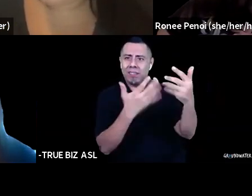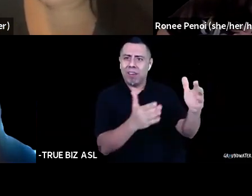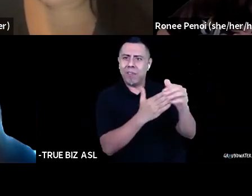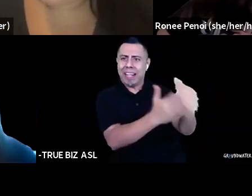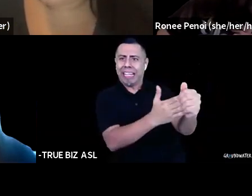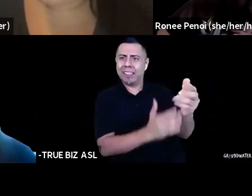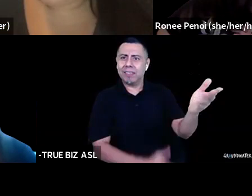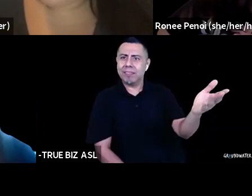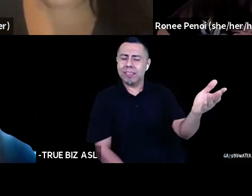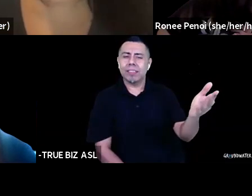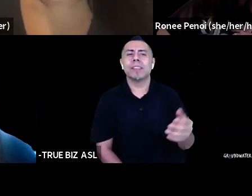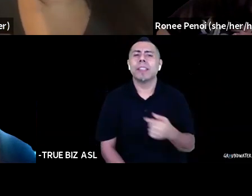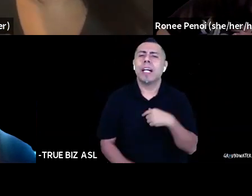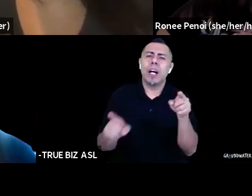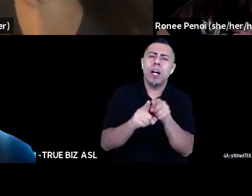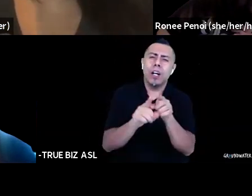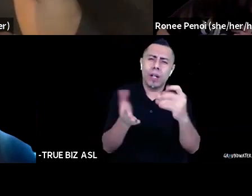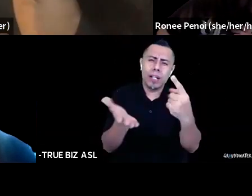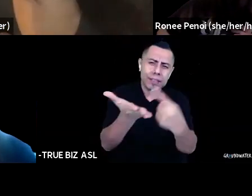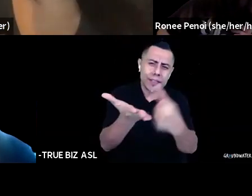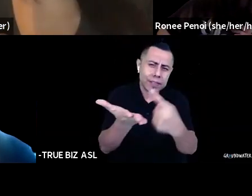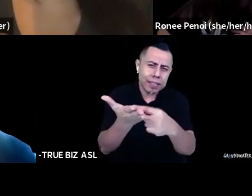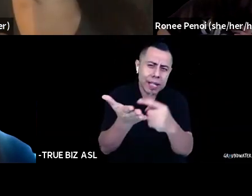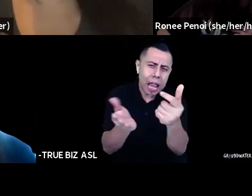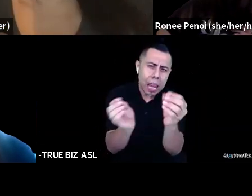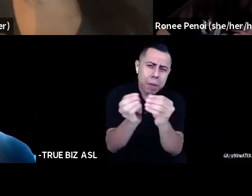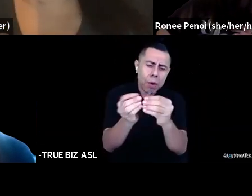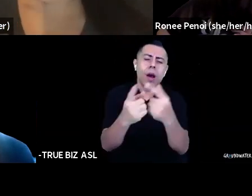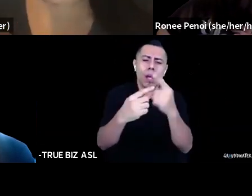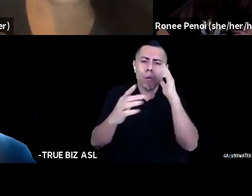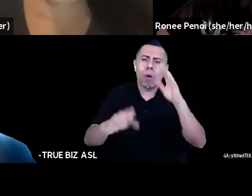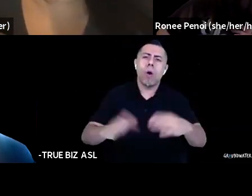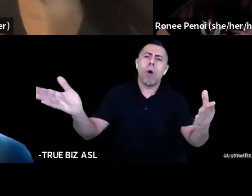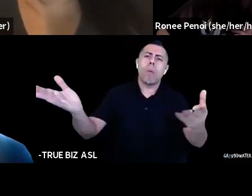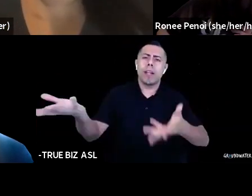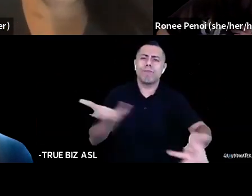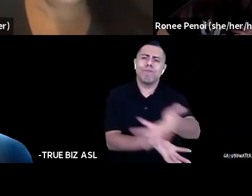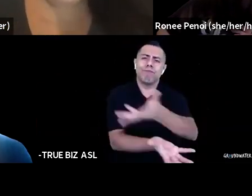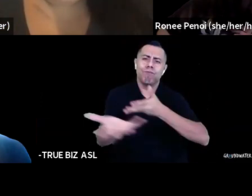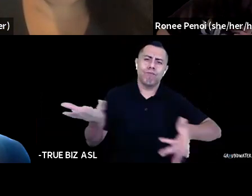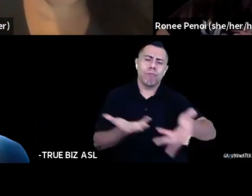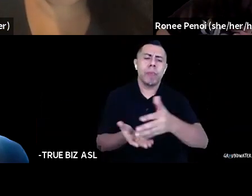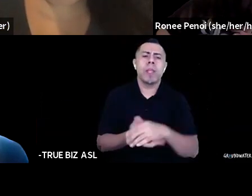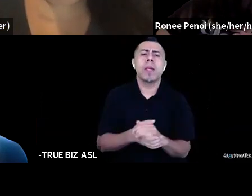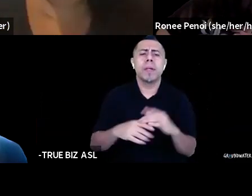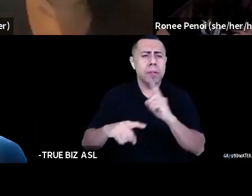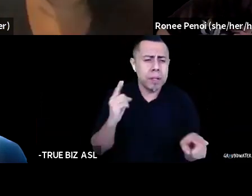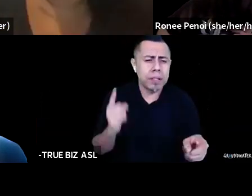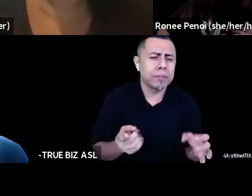a little bit and then maybe it's time to open it up for larger conversation. Um, but just to tease out, we've been kind of